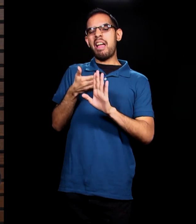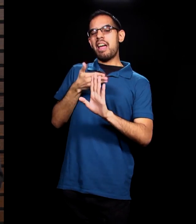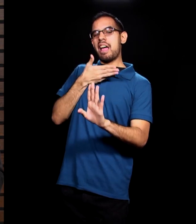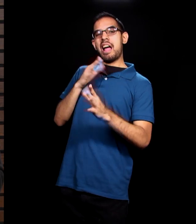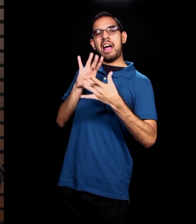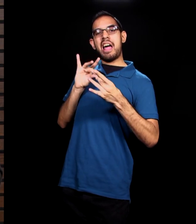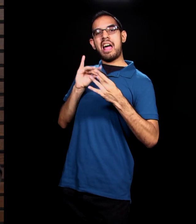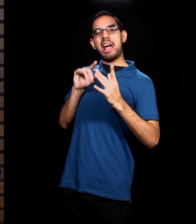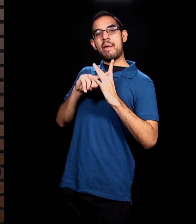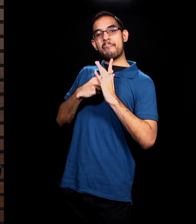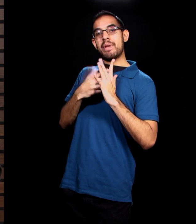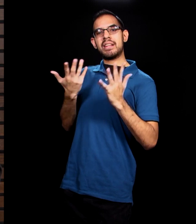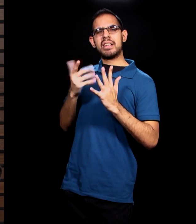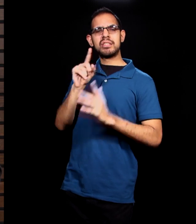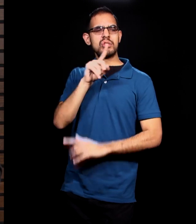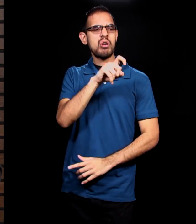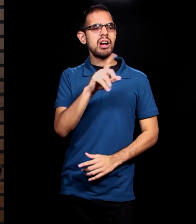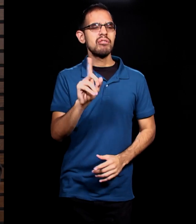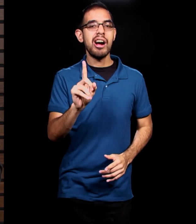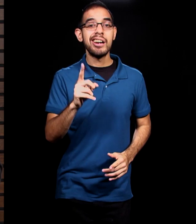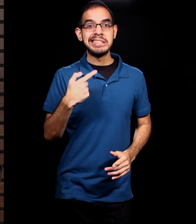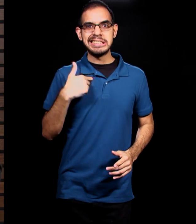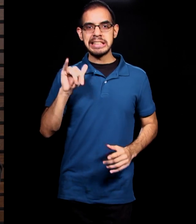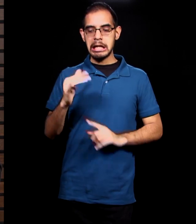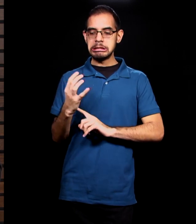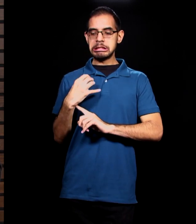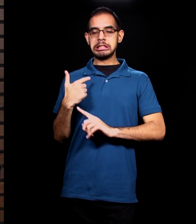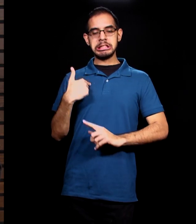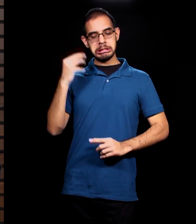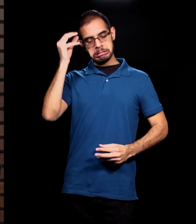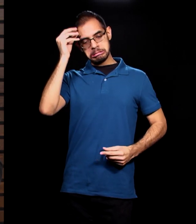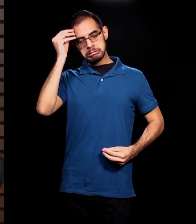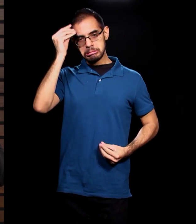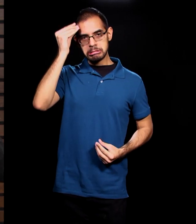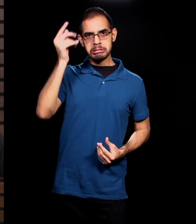The question, where are you, forces us to ask the question of ourselves, where indeed am I?